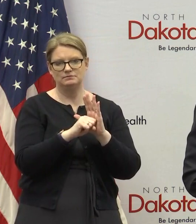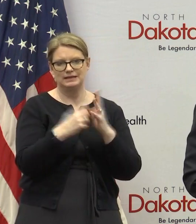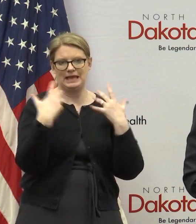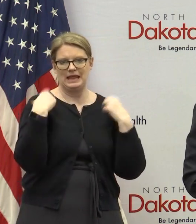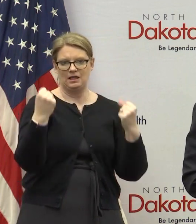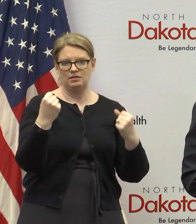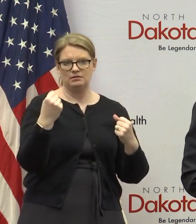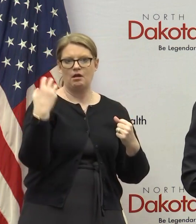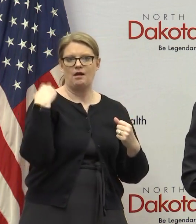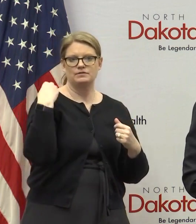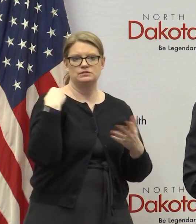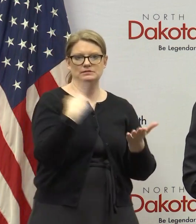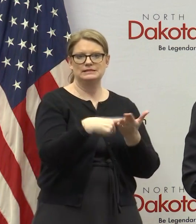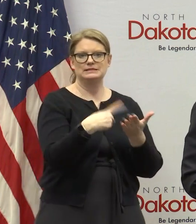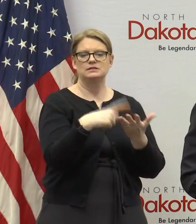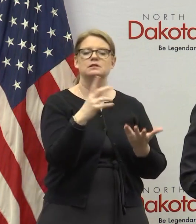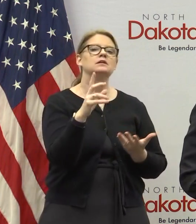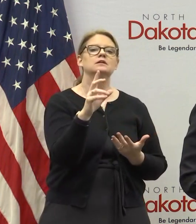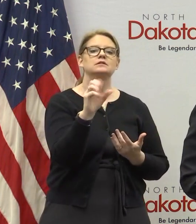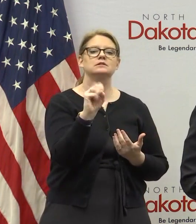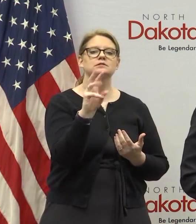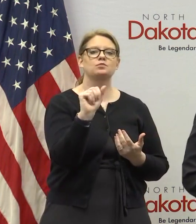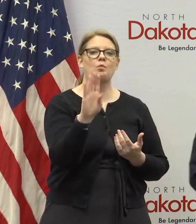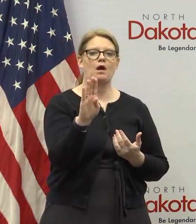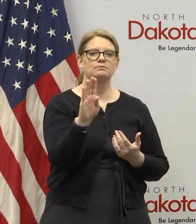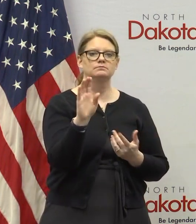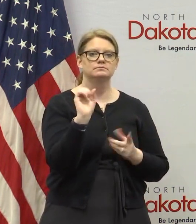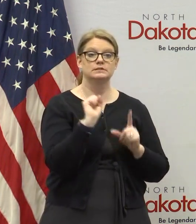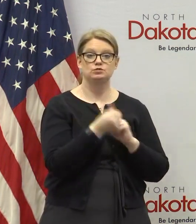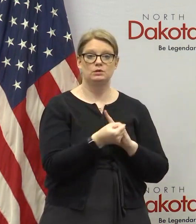north dakota talk about the swab situation